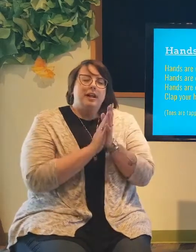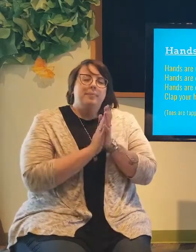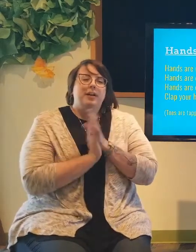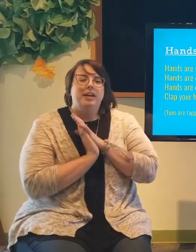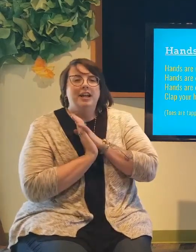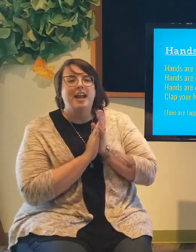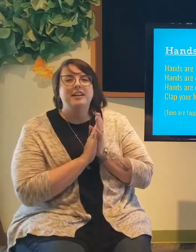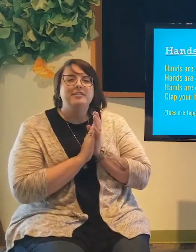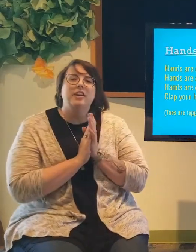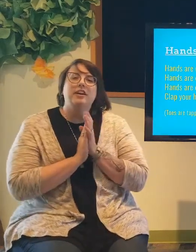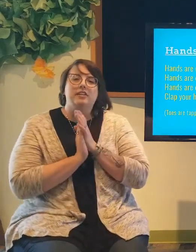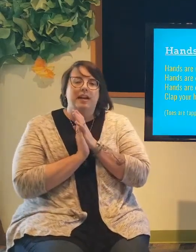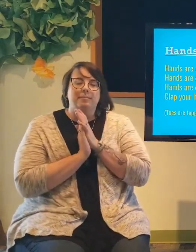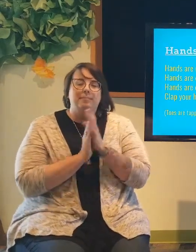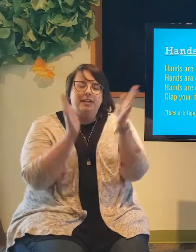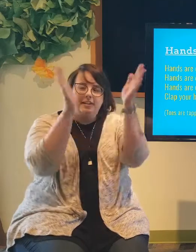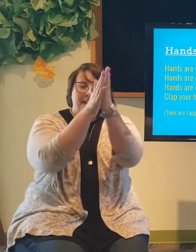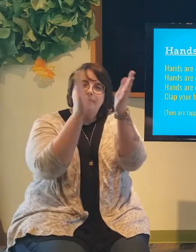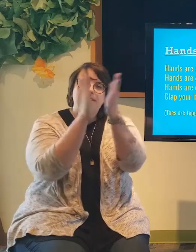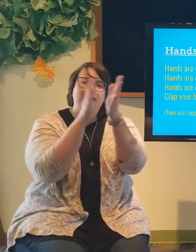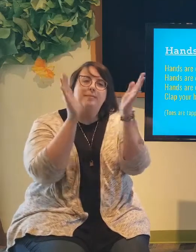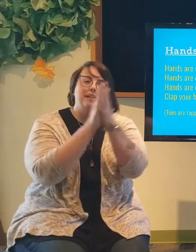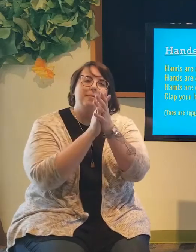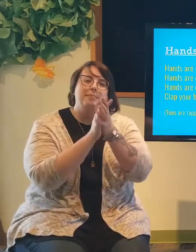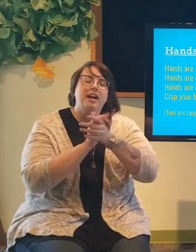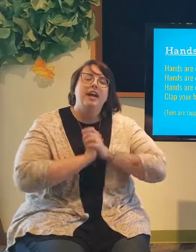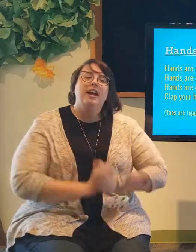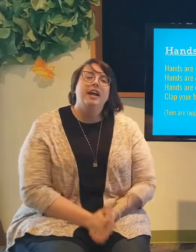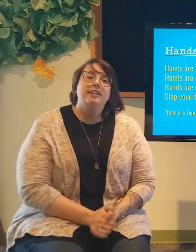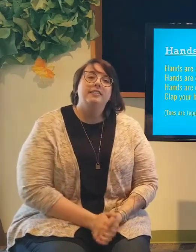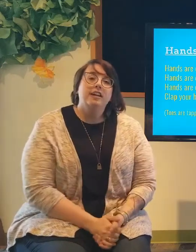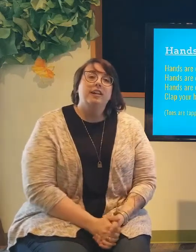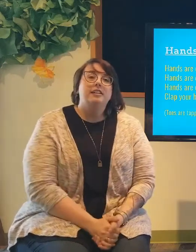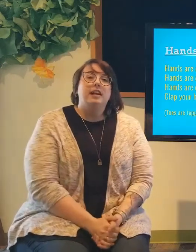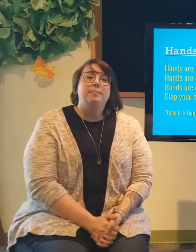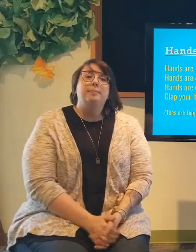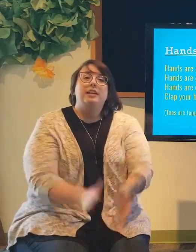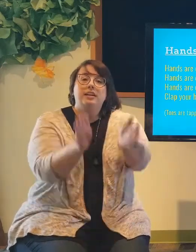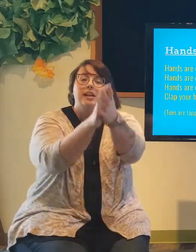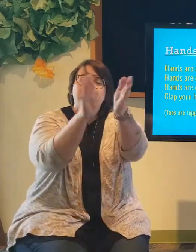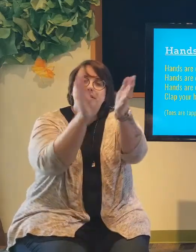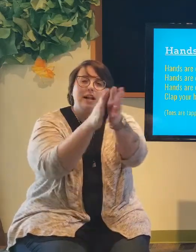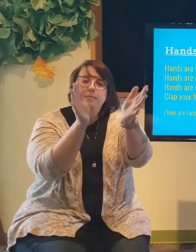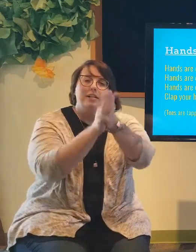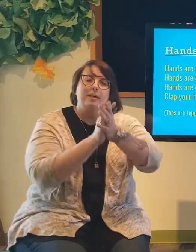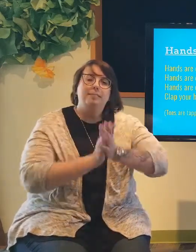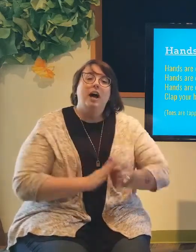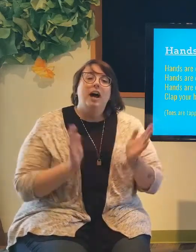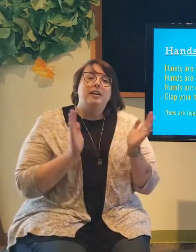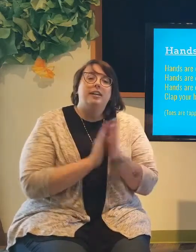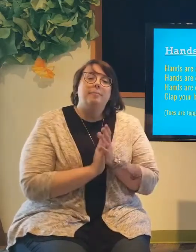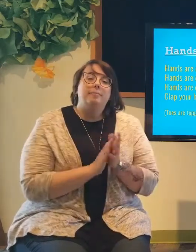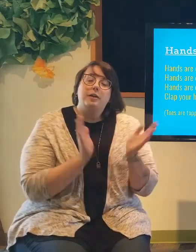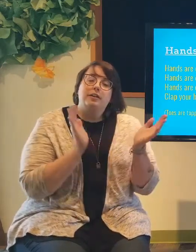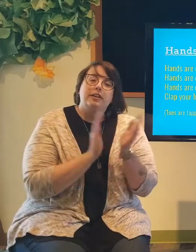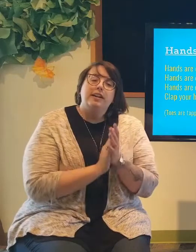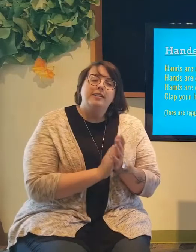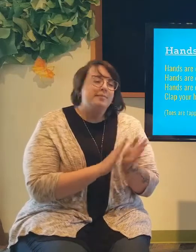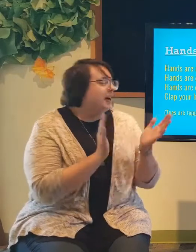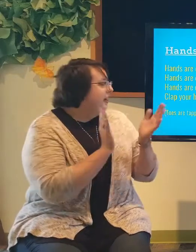clap. Hands Are Clapping, clap, clap, clap. Hands Are Clapping, clap, clap, clap. Clap your hands, my